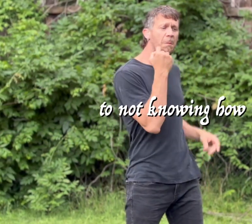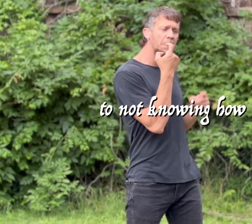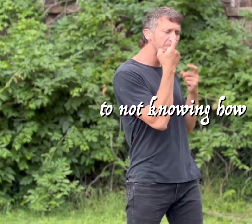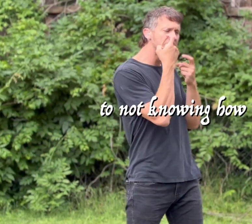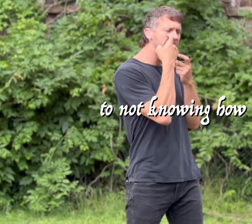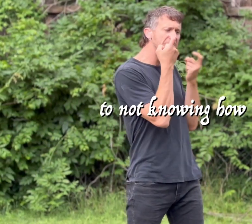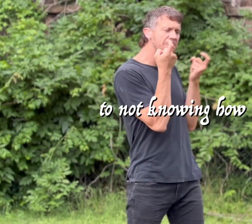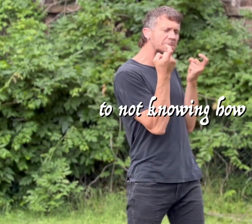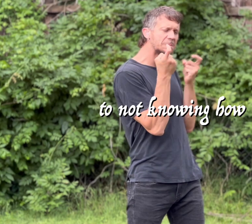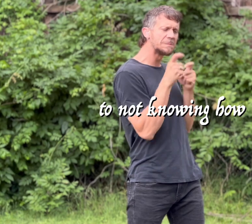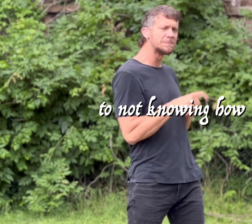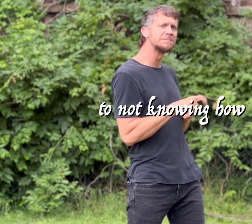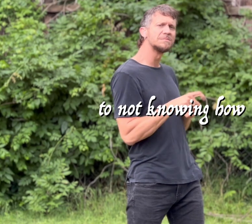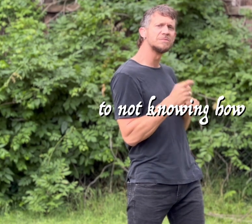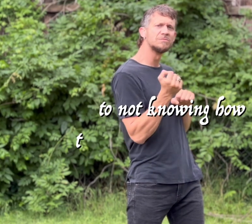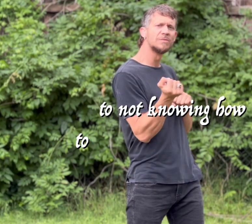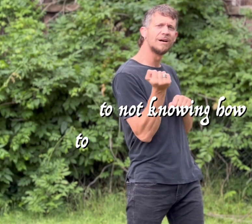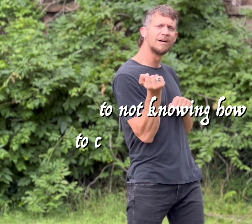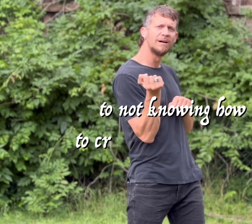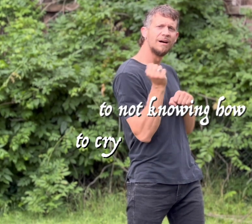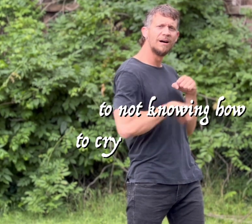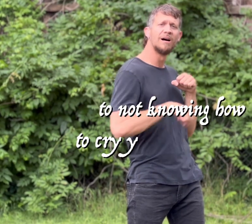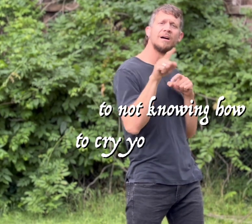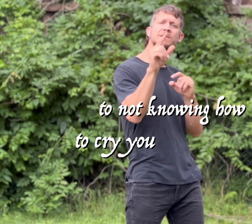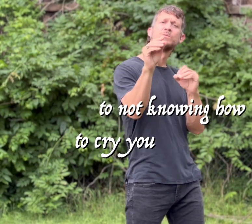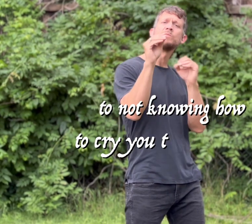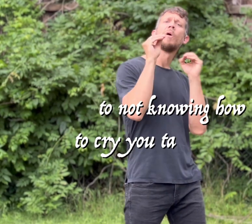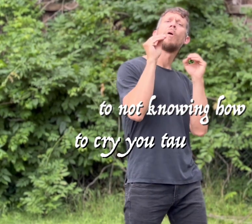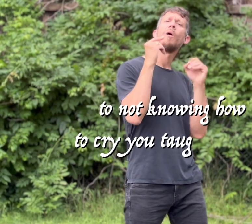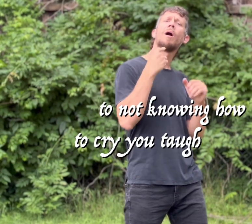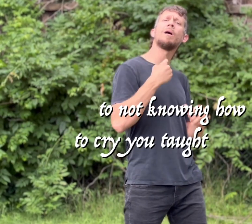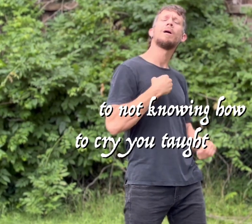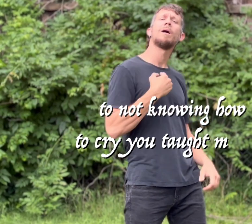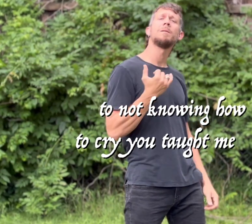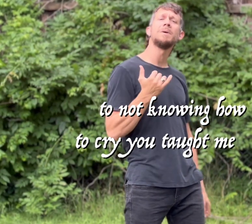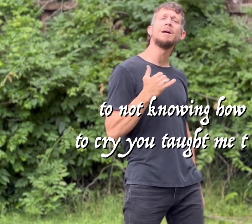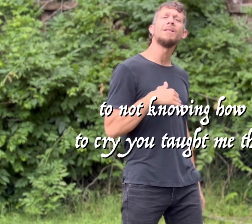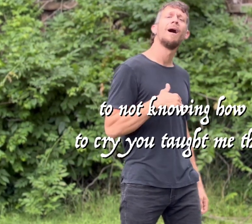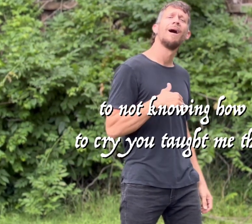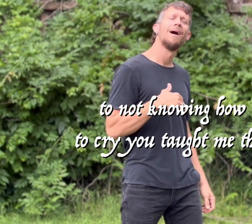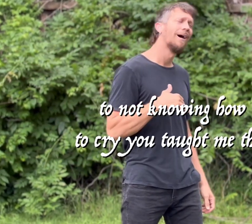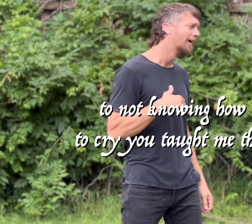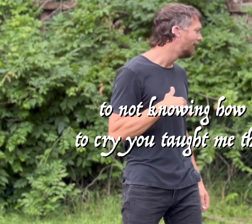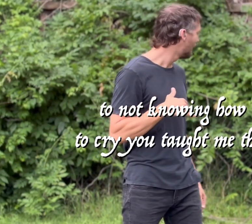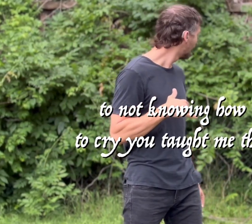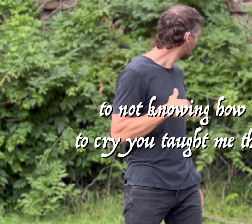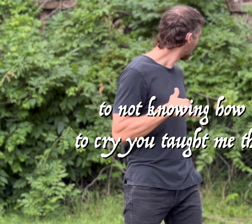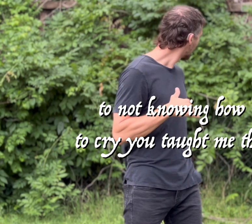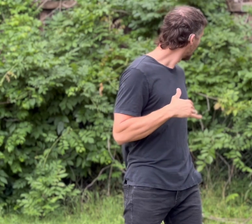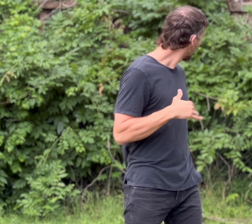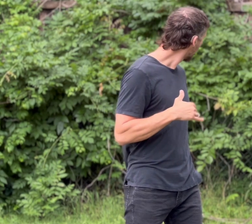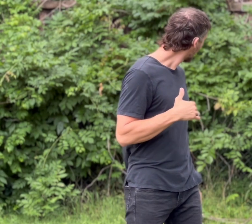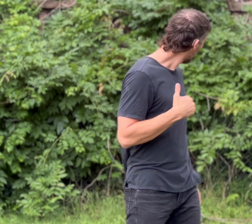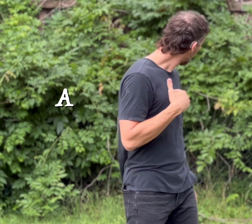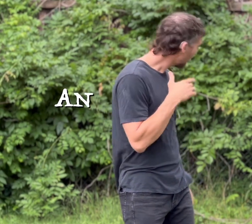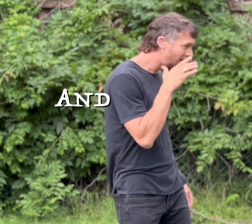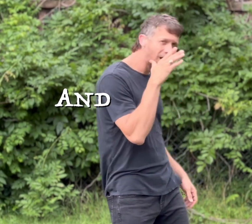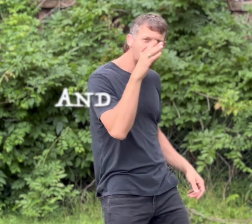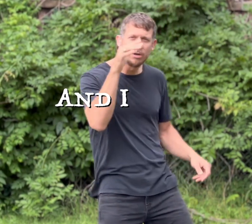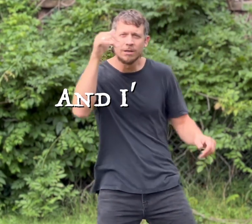knowing how to cry You taught me that And I'll